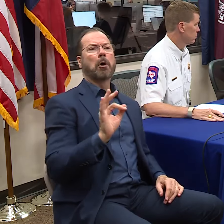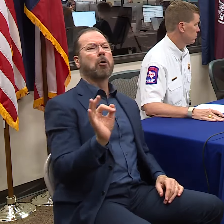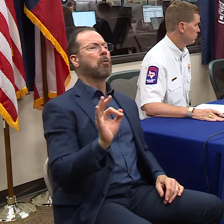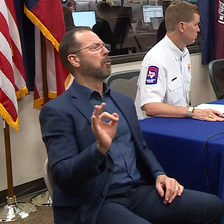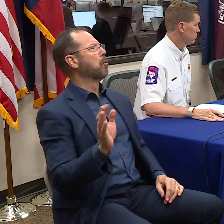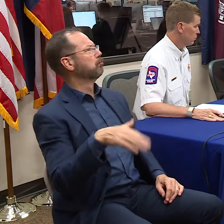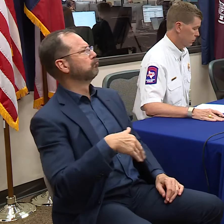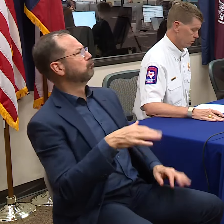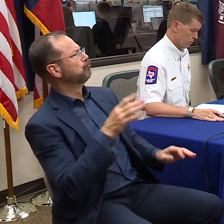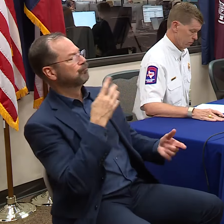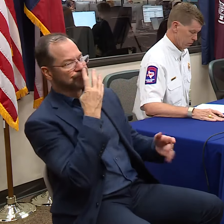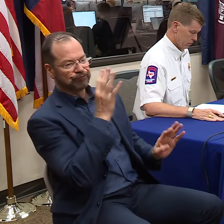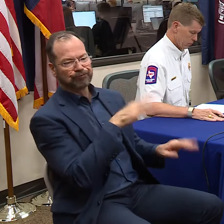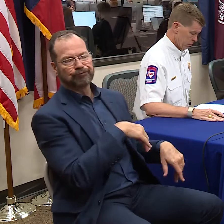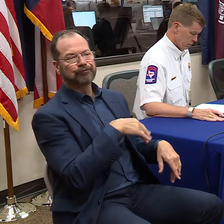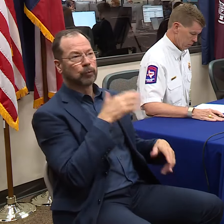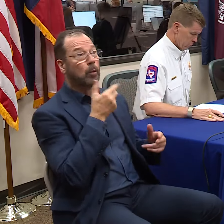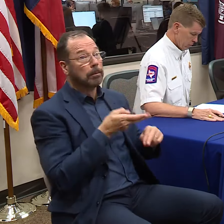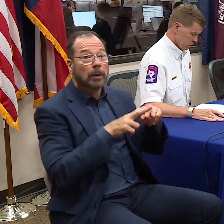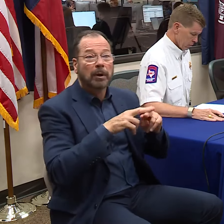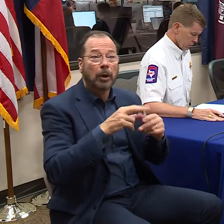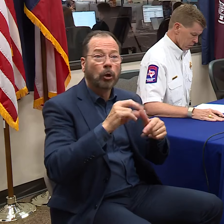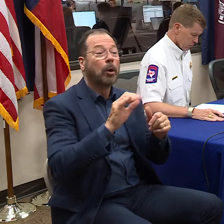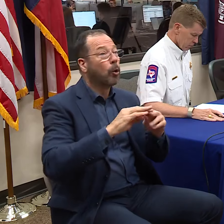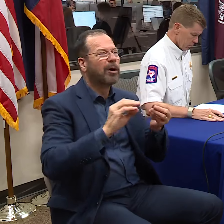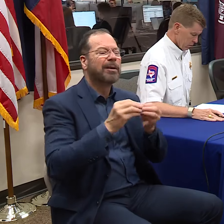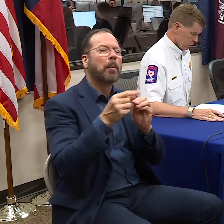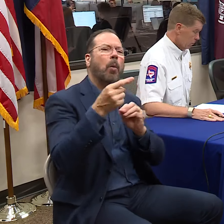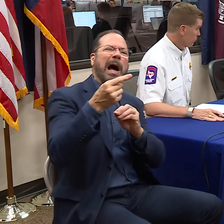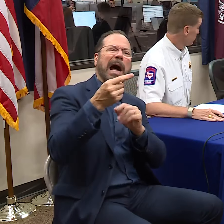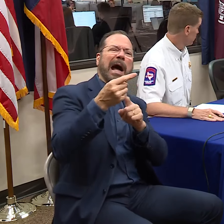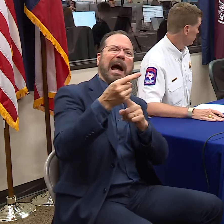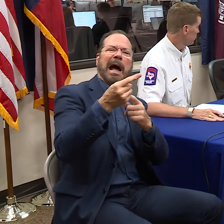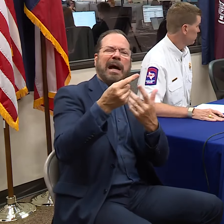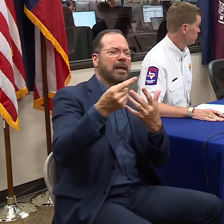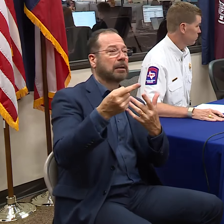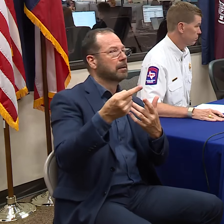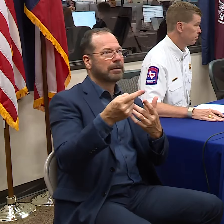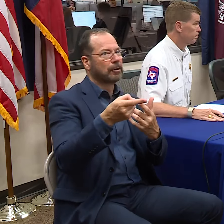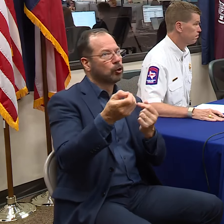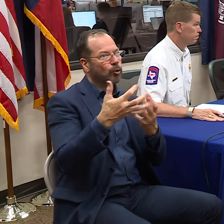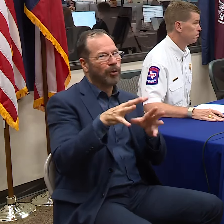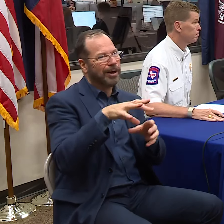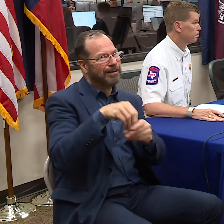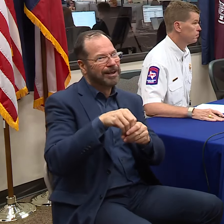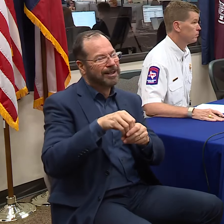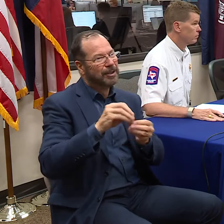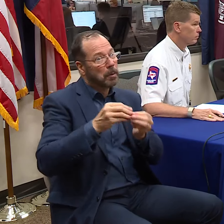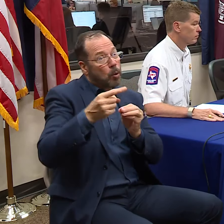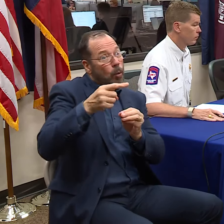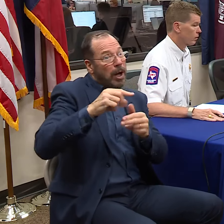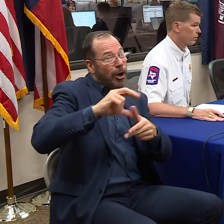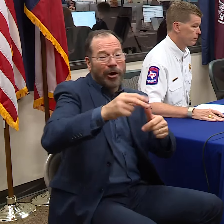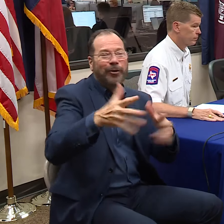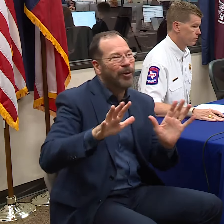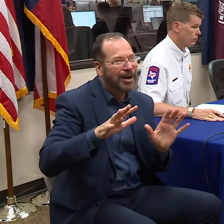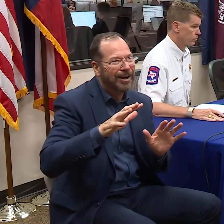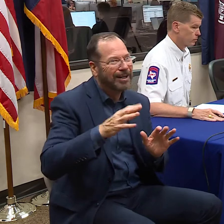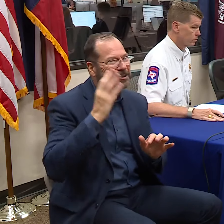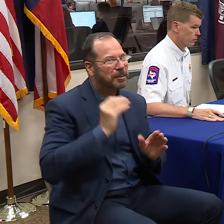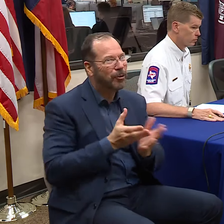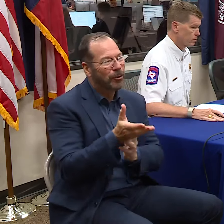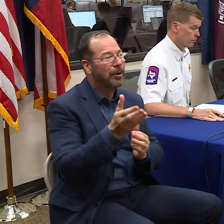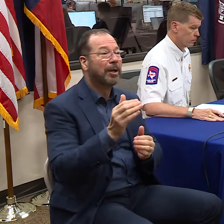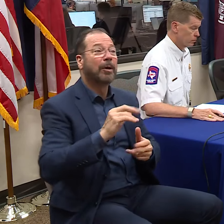strengthen to a hurricane very soon. Or it's a Category 1. Trust me, you don't want to be in a Category 1. You know, you're looking at